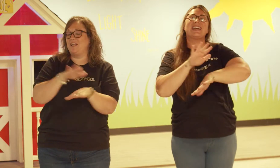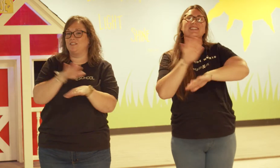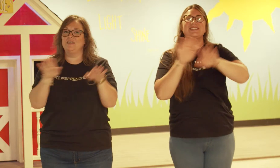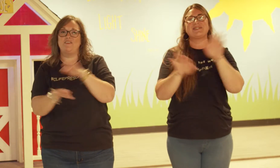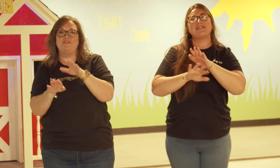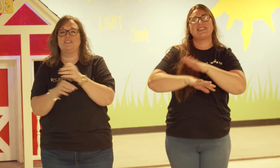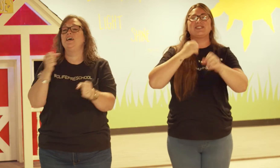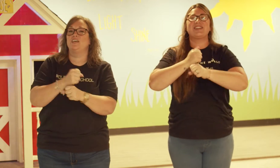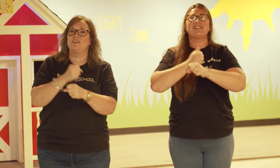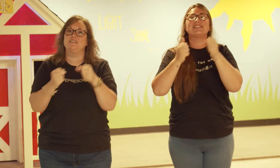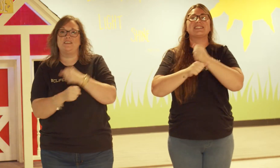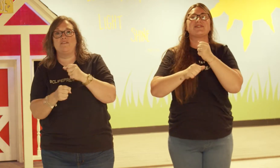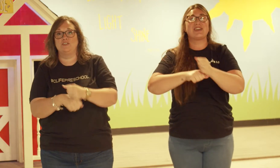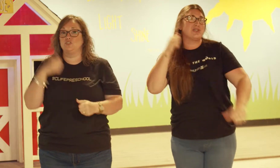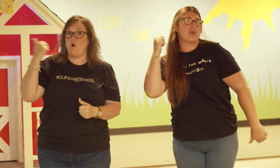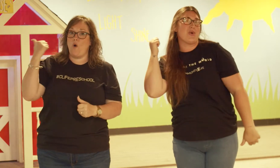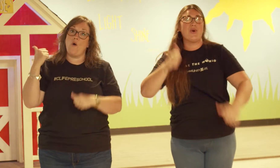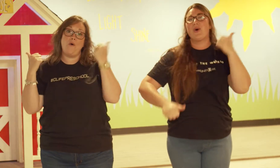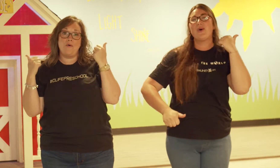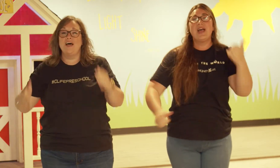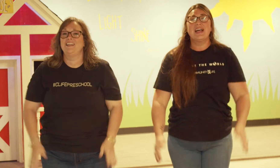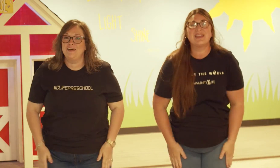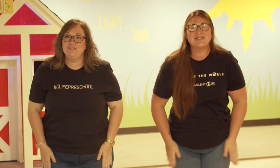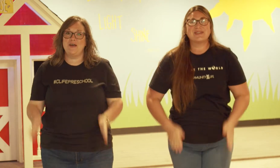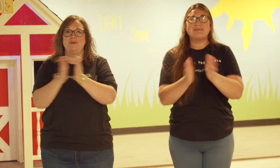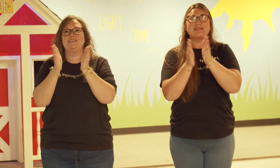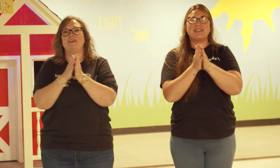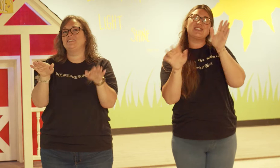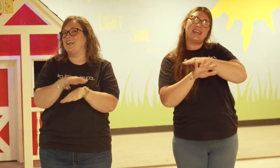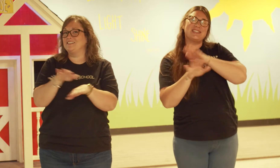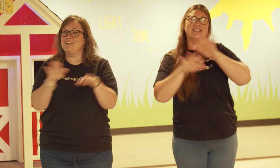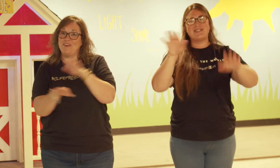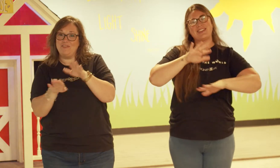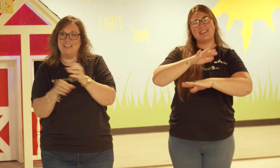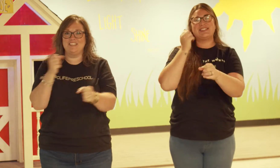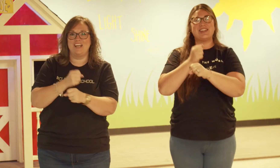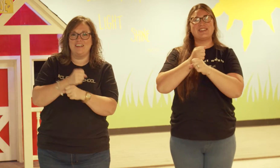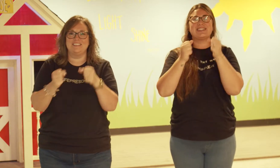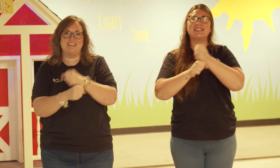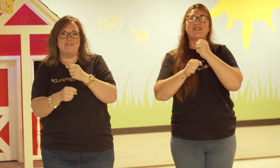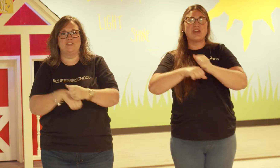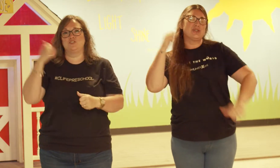kindness, goodness, faithfulness It's gentleness, it's self-control Love, joy, peace, space It's kindness, goodness, faithfulness It's gentleness, it's self-control